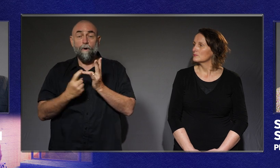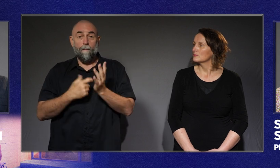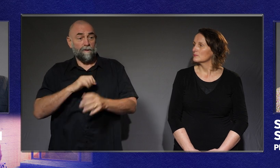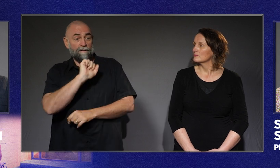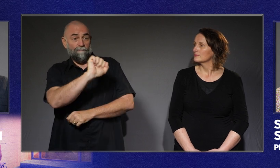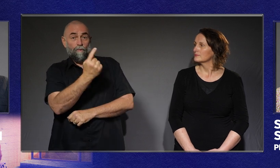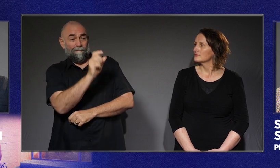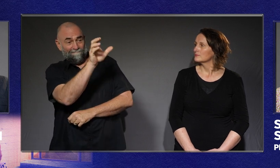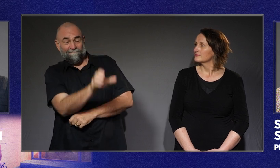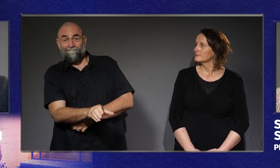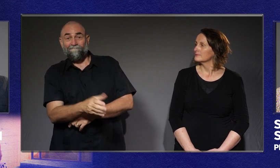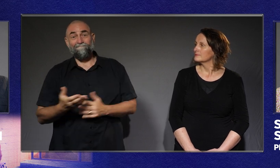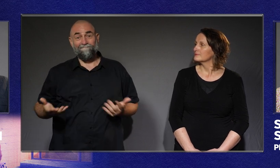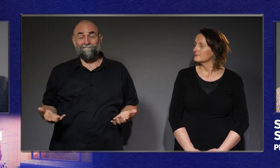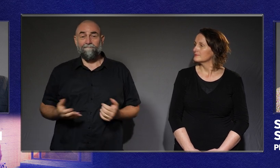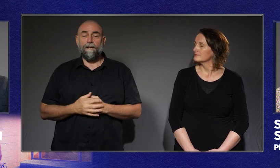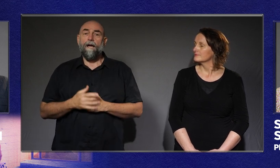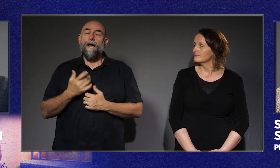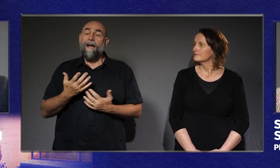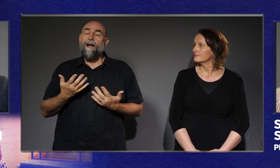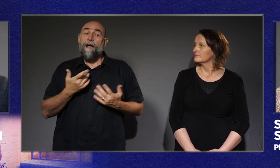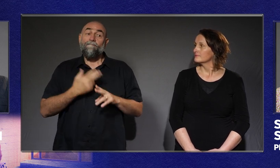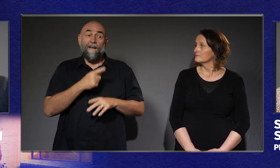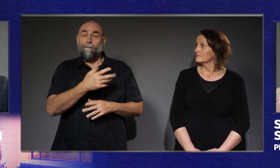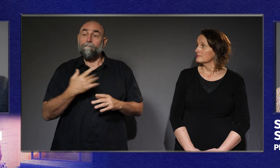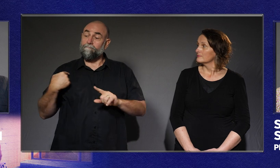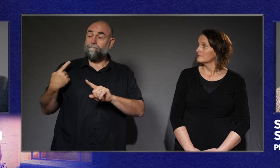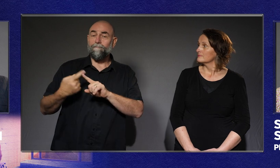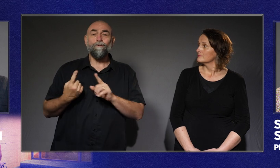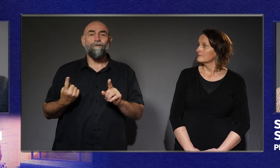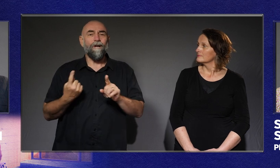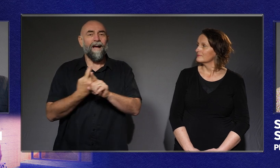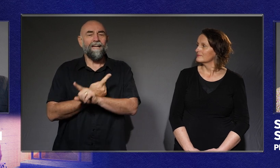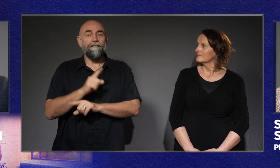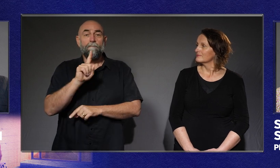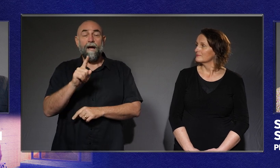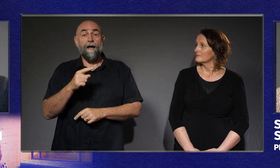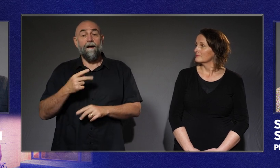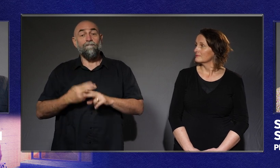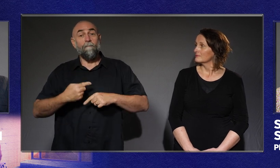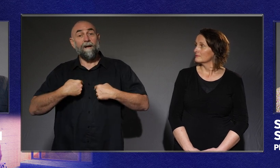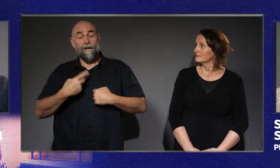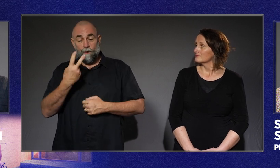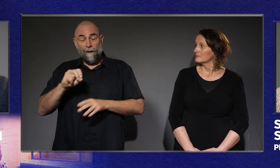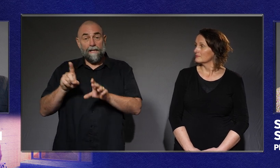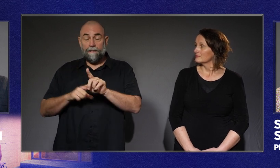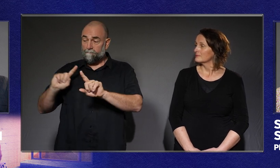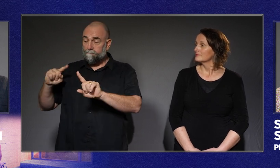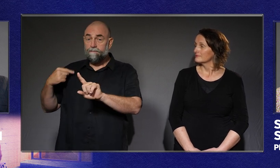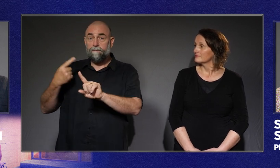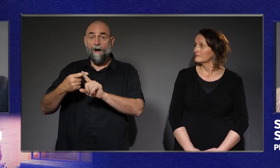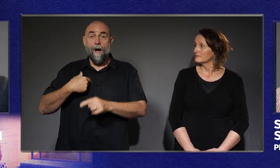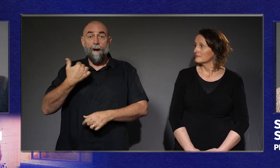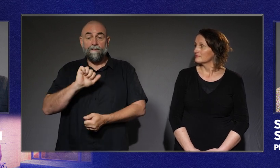he is. Things might have changed for him. But some 20 years later, I'm still stuck